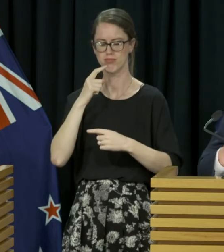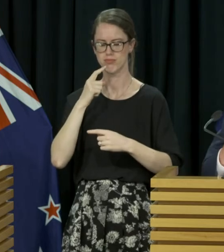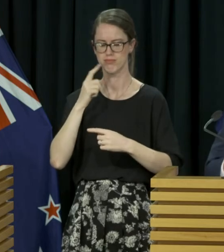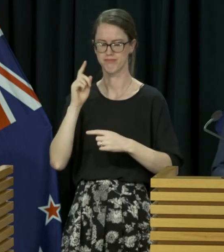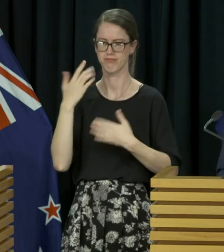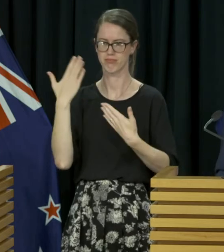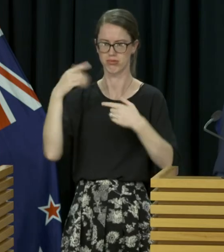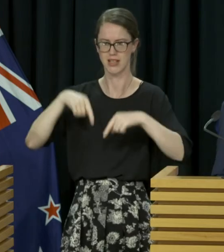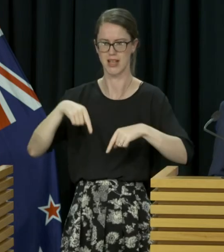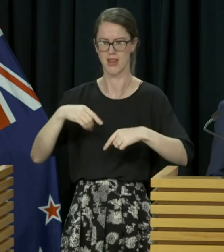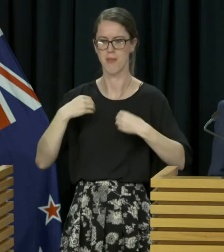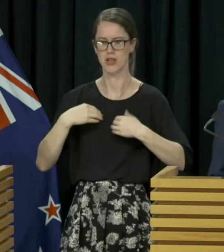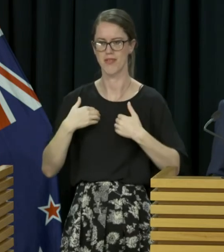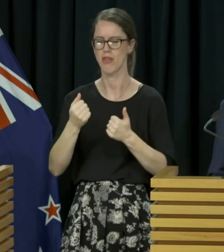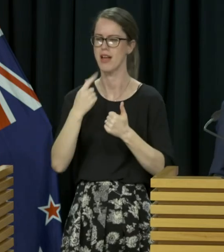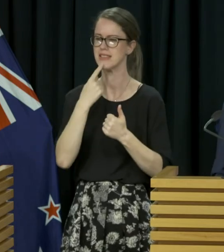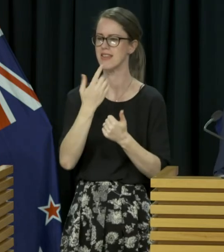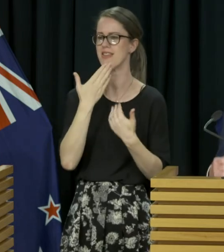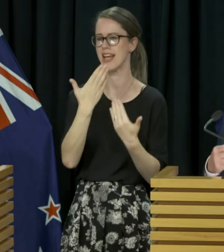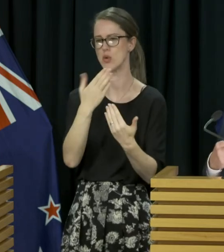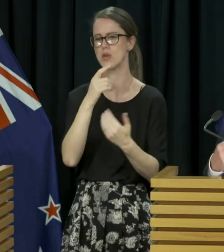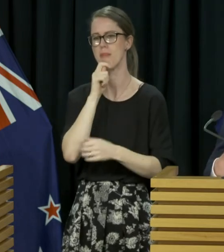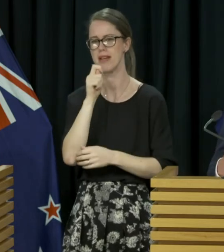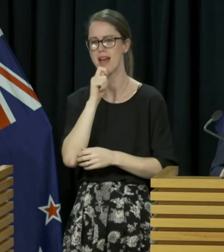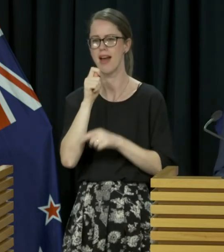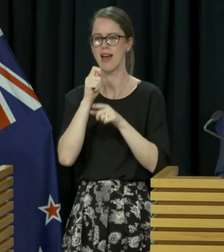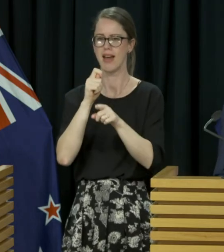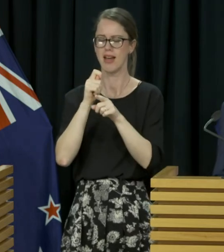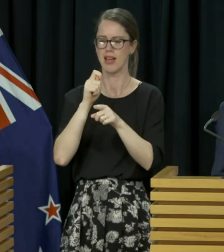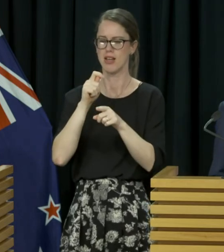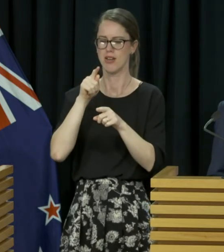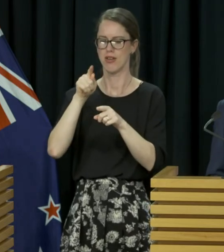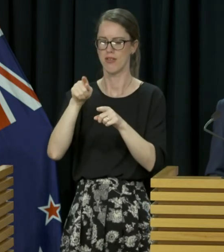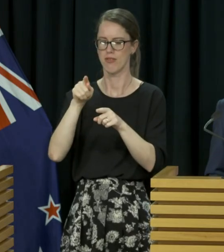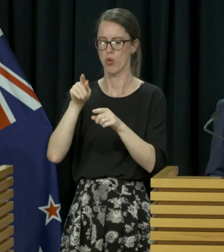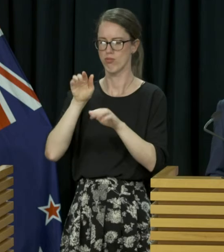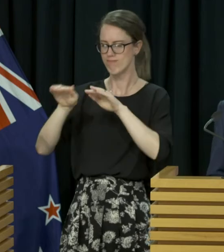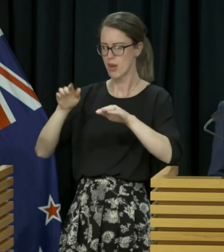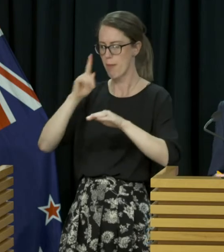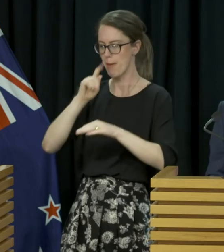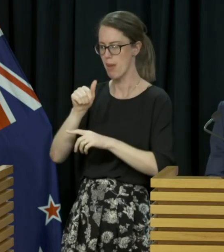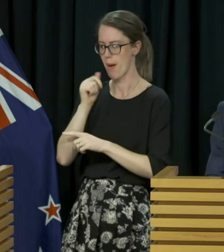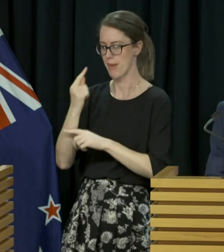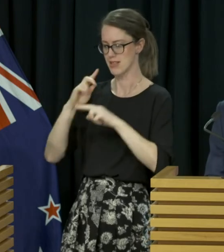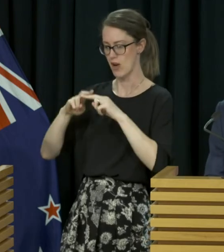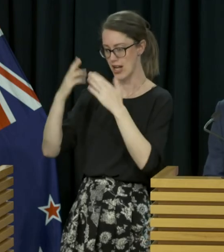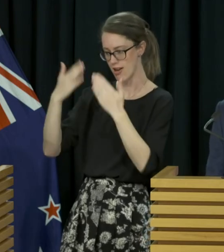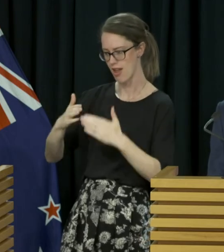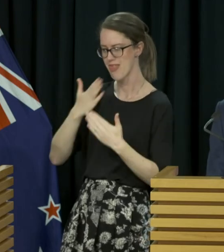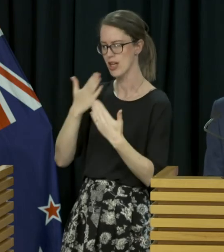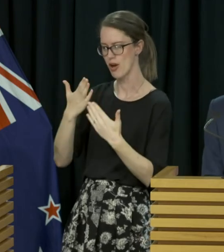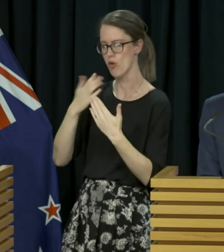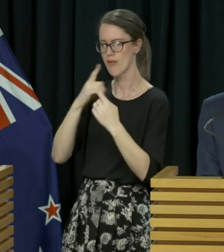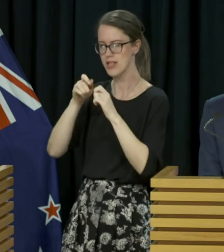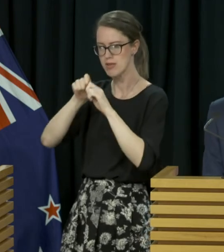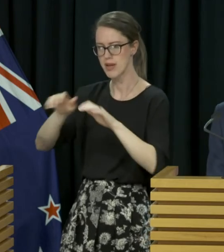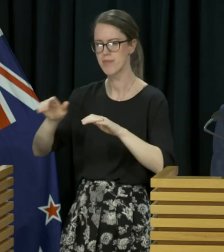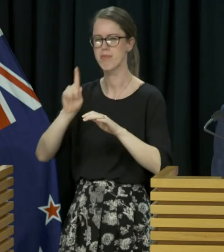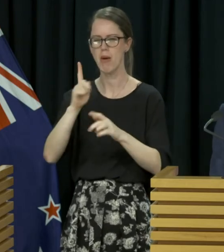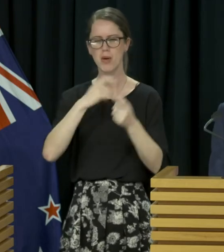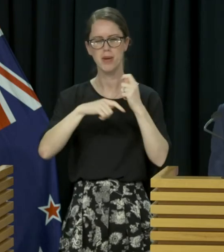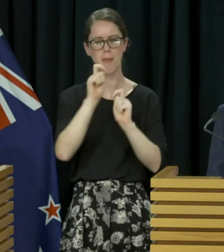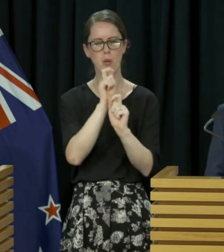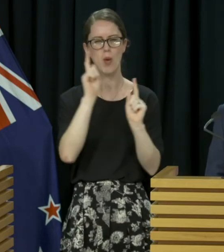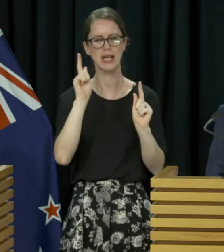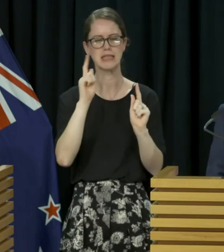for the role they had played in getting the message out to people who had been at that pub on Friday night and I just want to say we've become aware